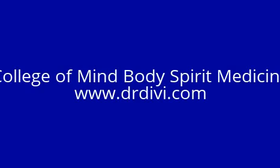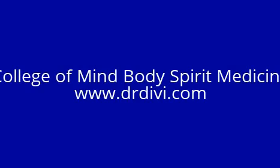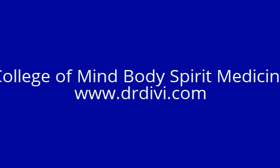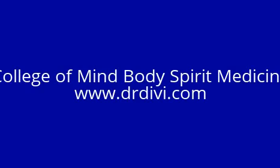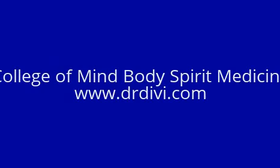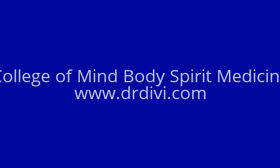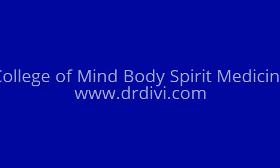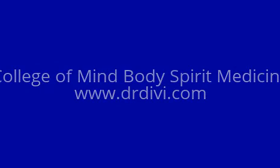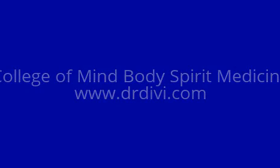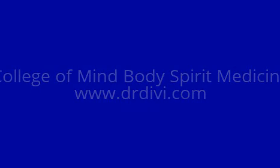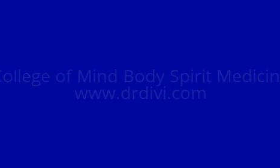5 or Hallelujah we're isn't Because